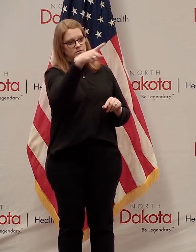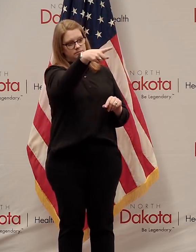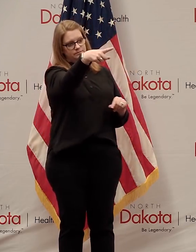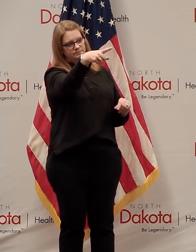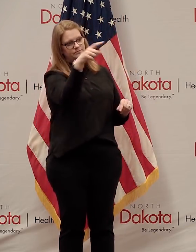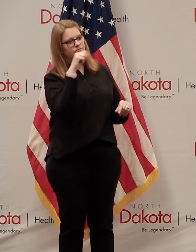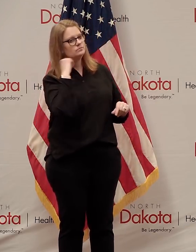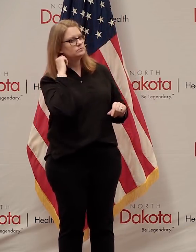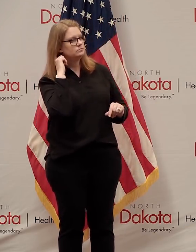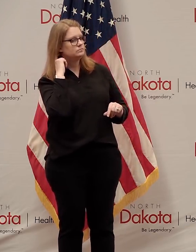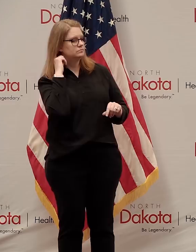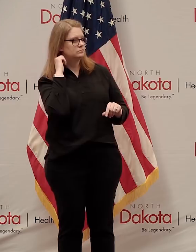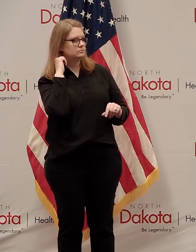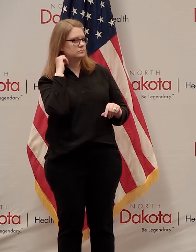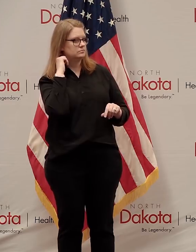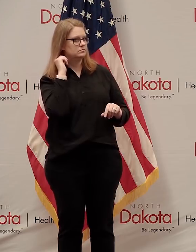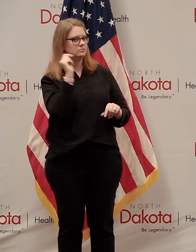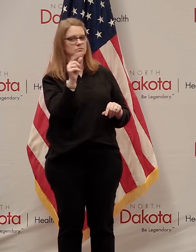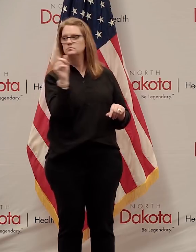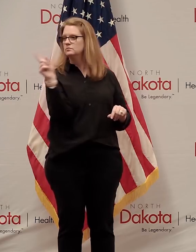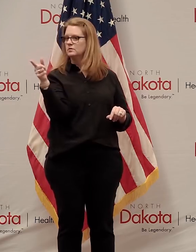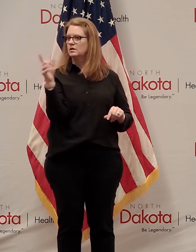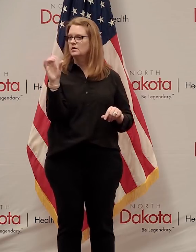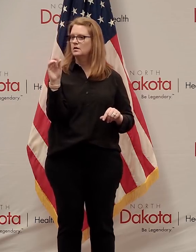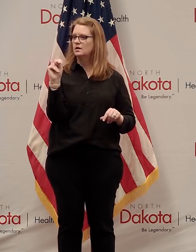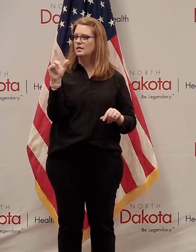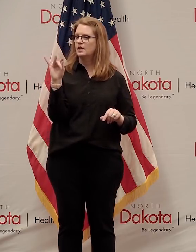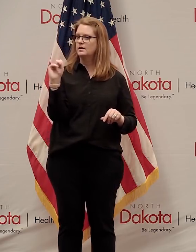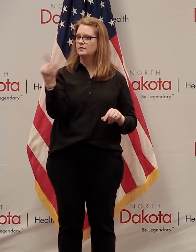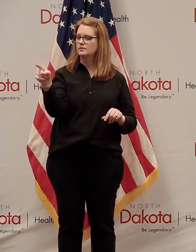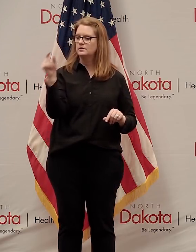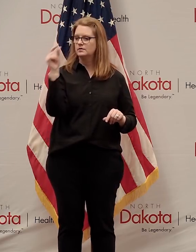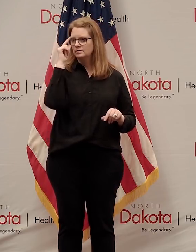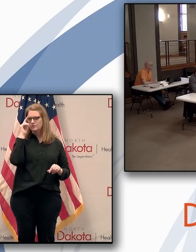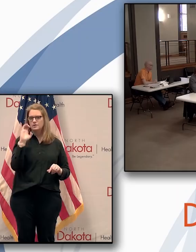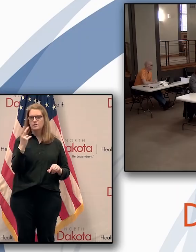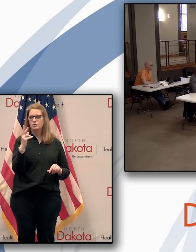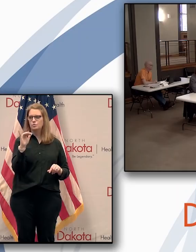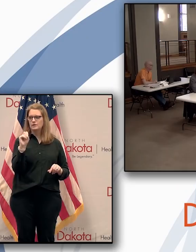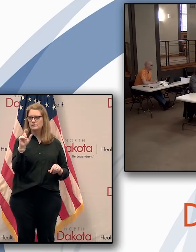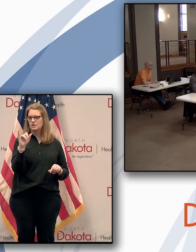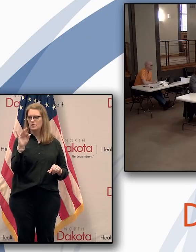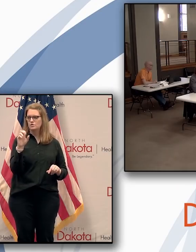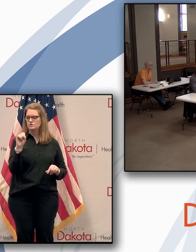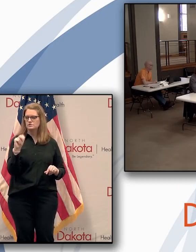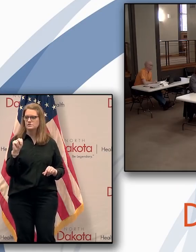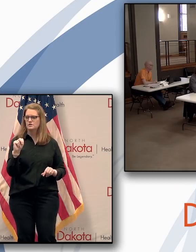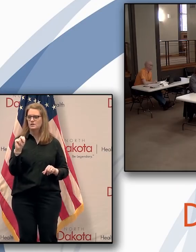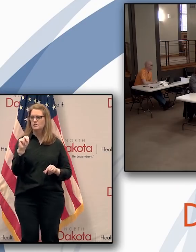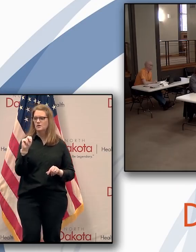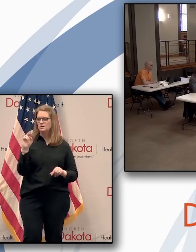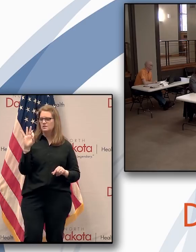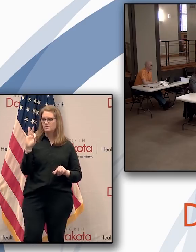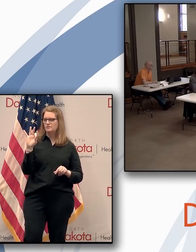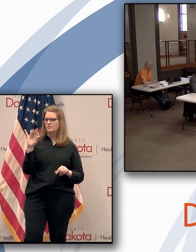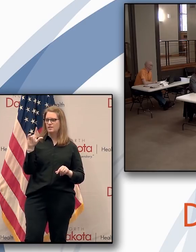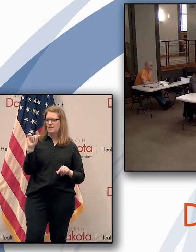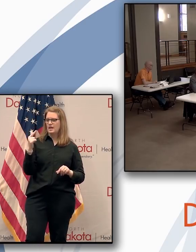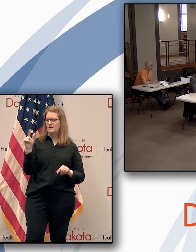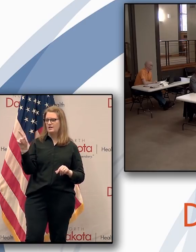Take another one online, and then we'll do Travis next. Chris Larson with AM 1100 The Flag in Fargo.